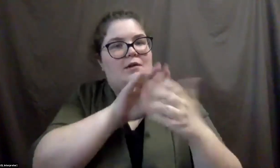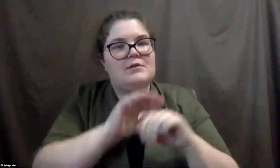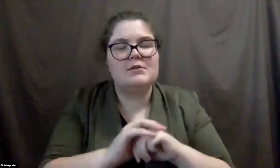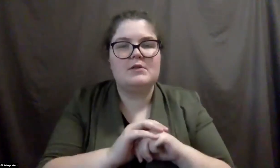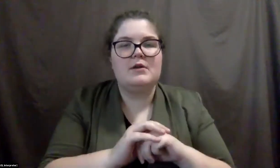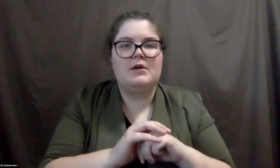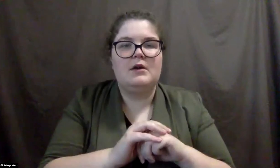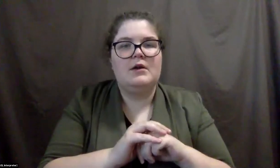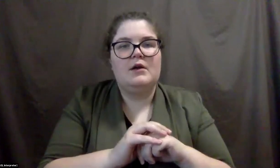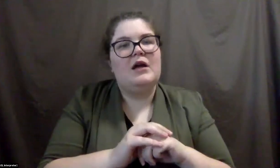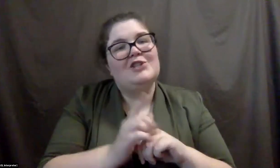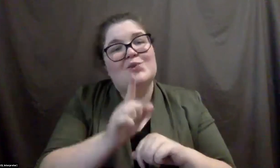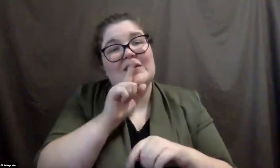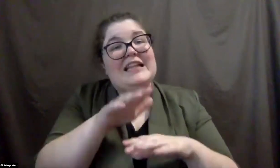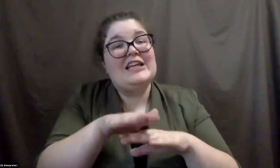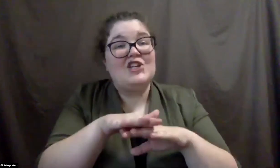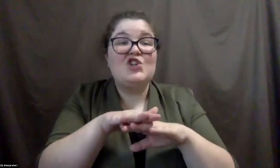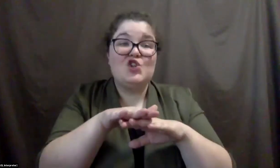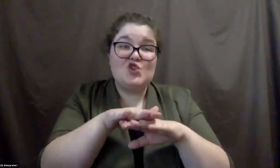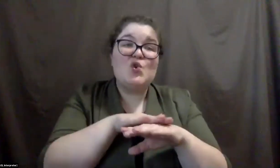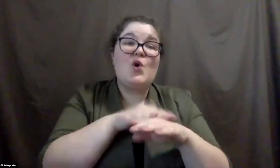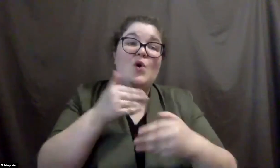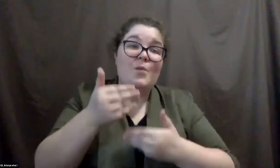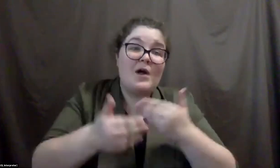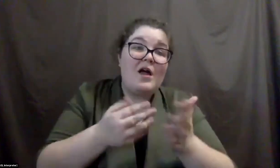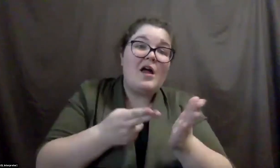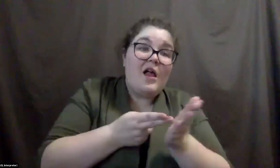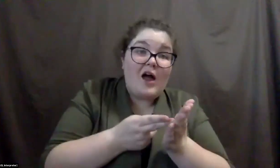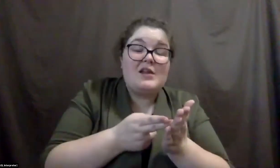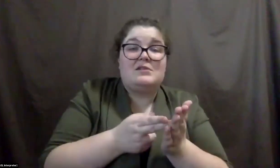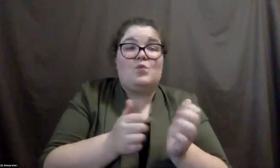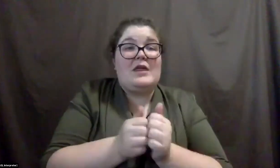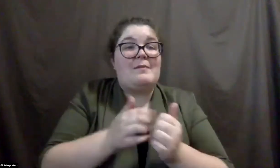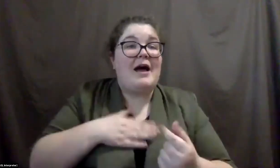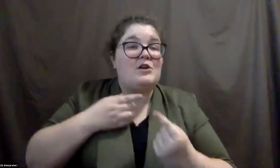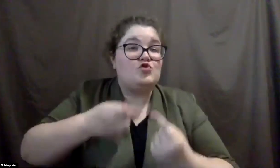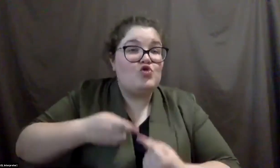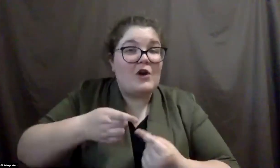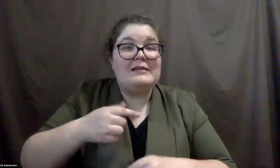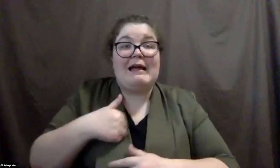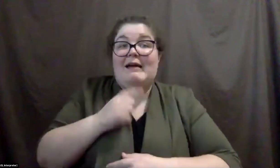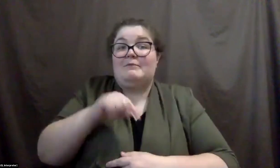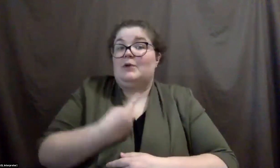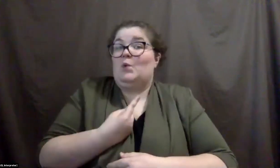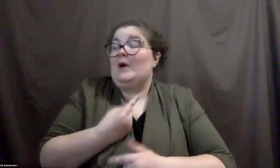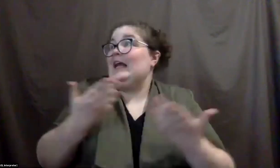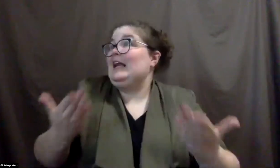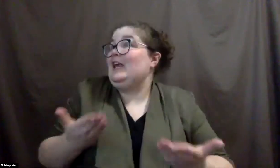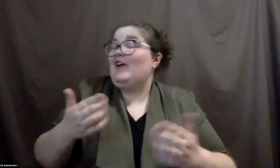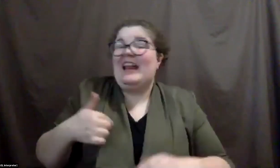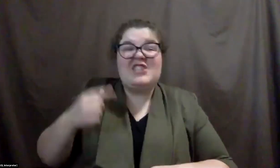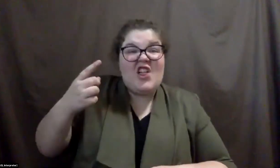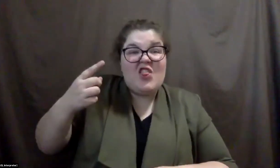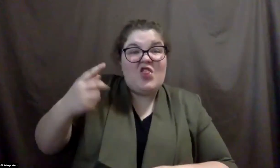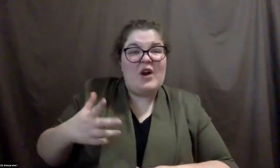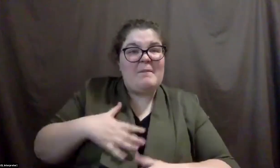and it's been kind of a slow, you know, being honest about the struggles that we have. I'm an army of one here and it's only a third of my job here